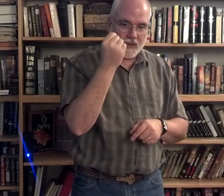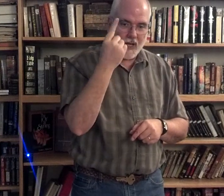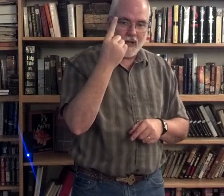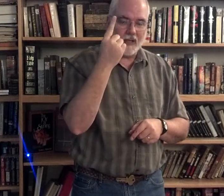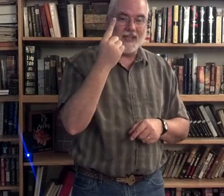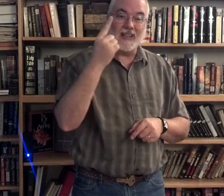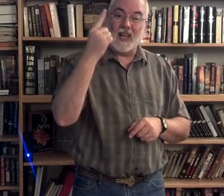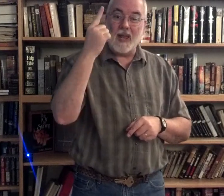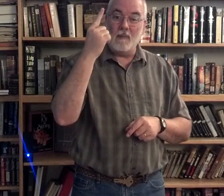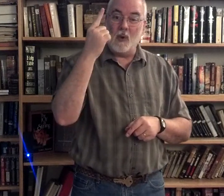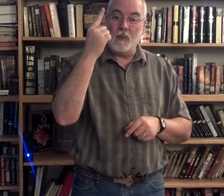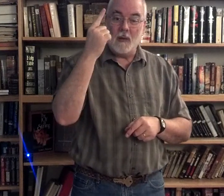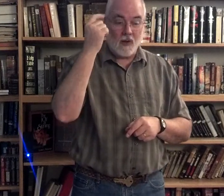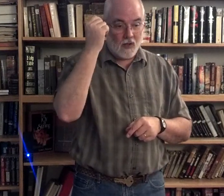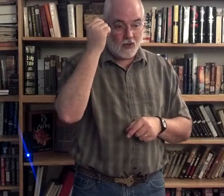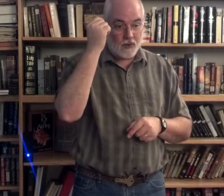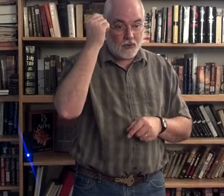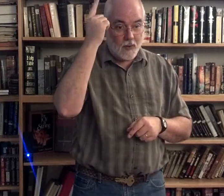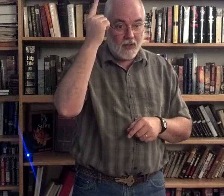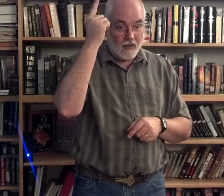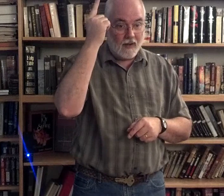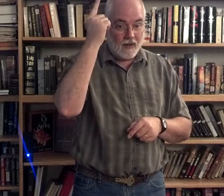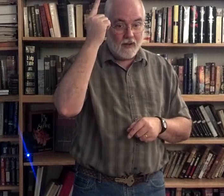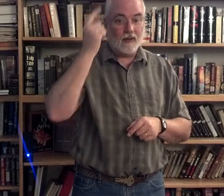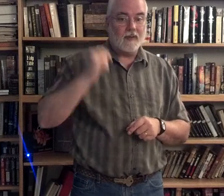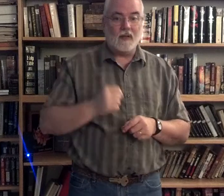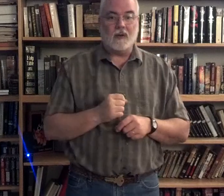It's like the light bulb coming on. Doing! Okay?